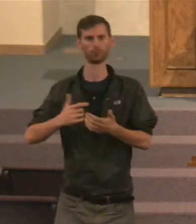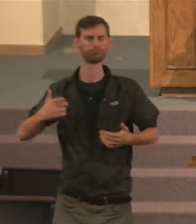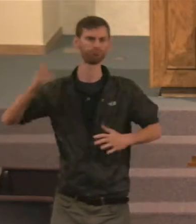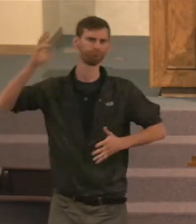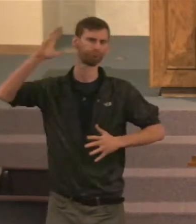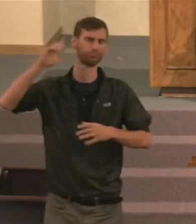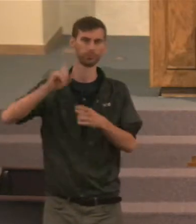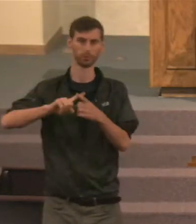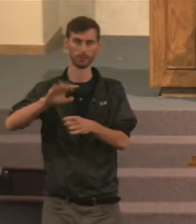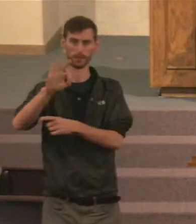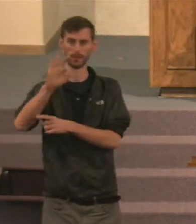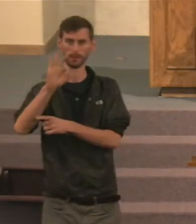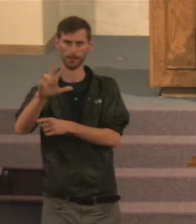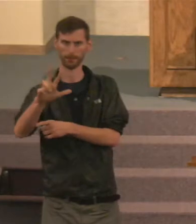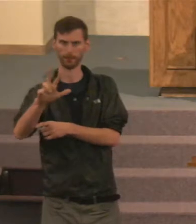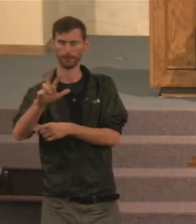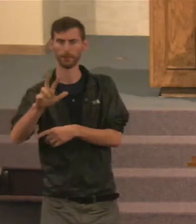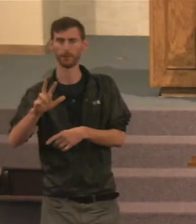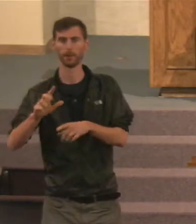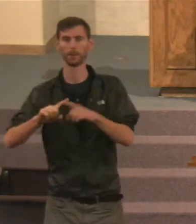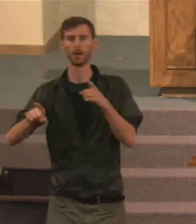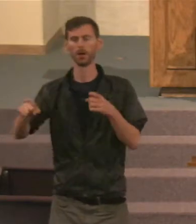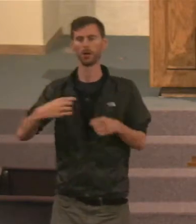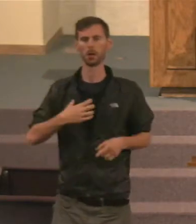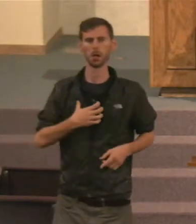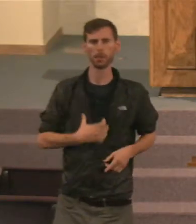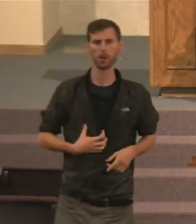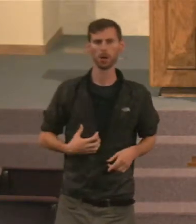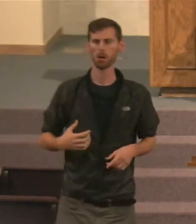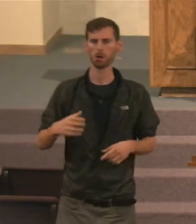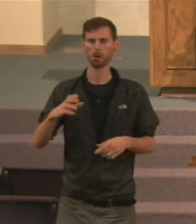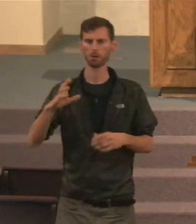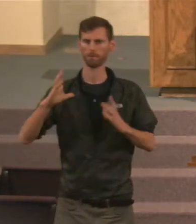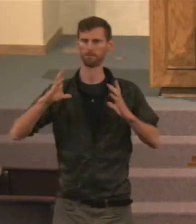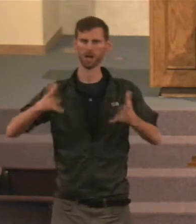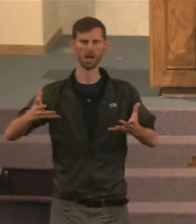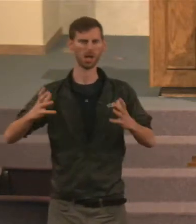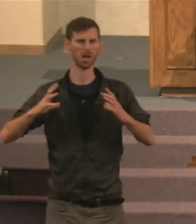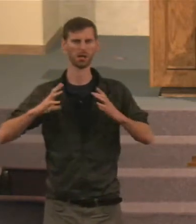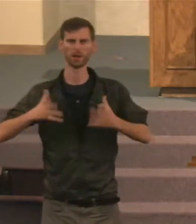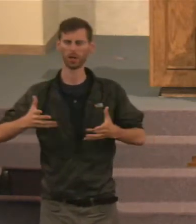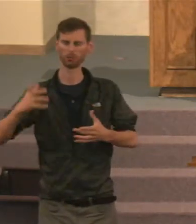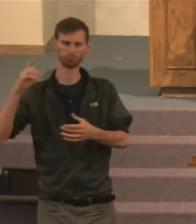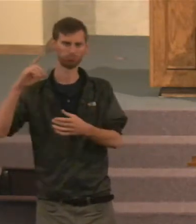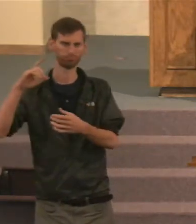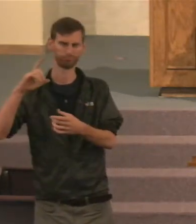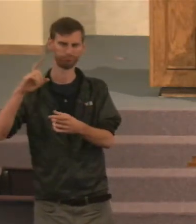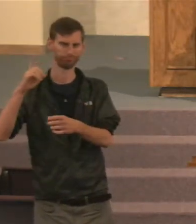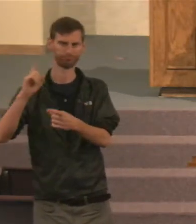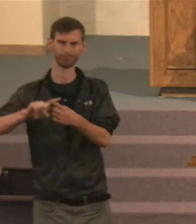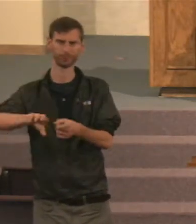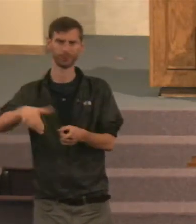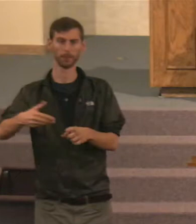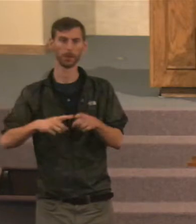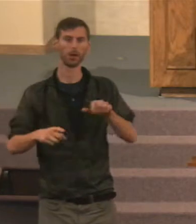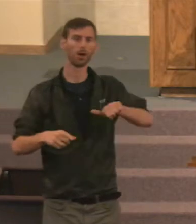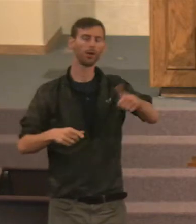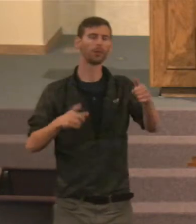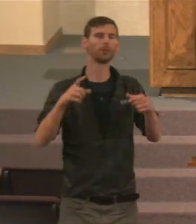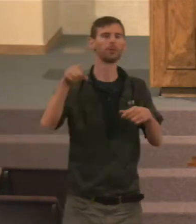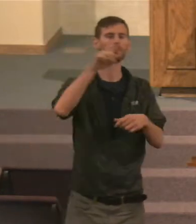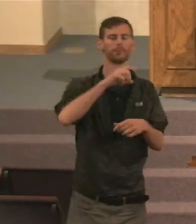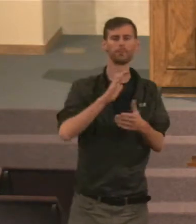appetite. But so many people I know, as they've gotten older, just don't desire food like they used to.